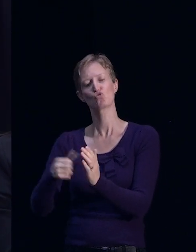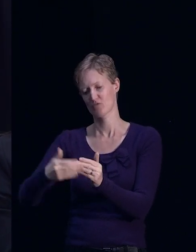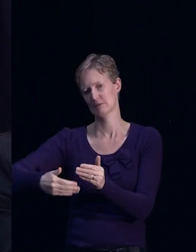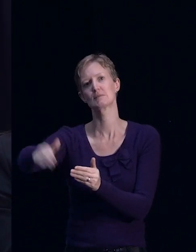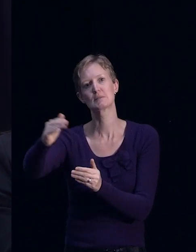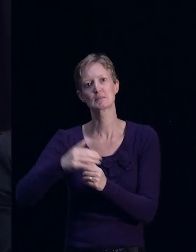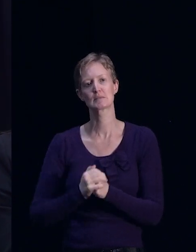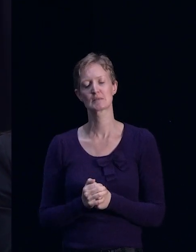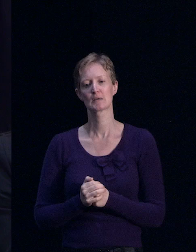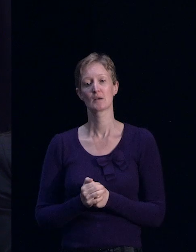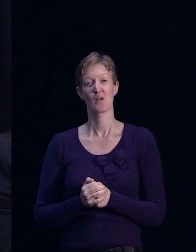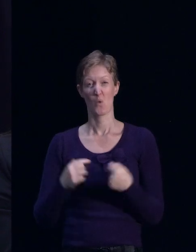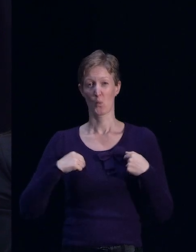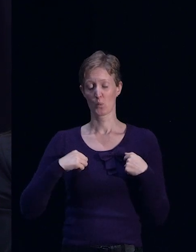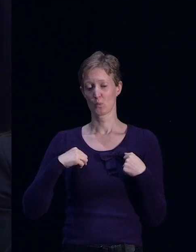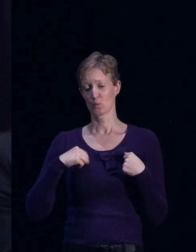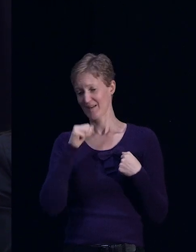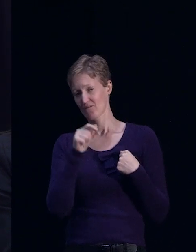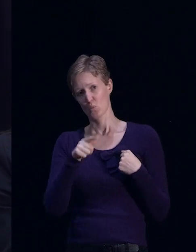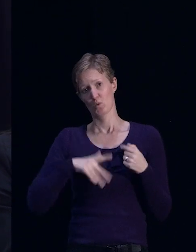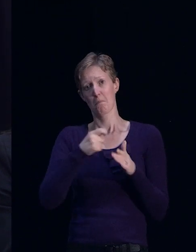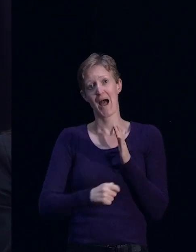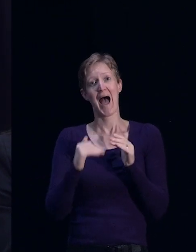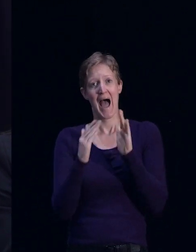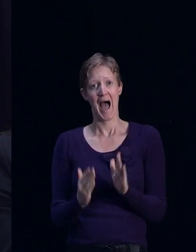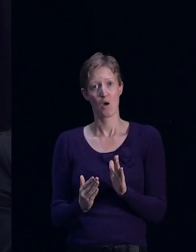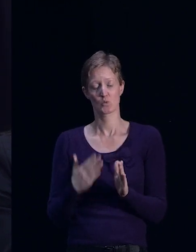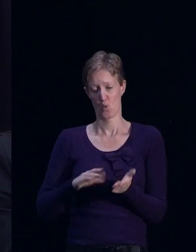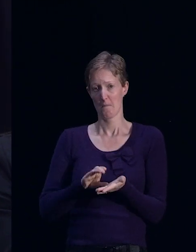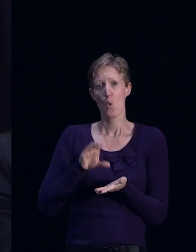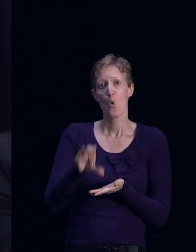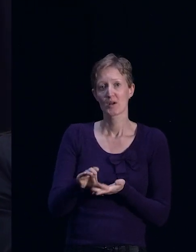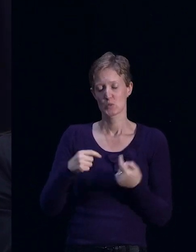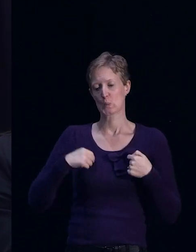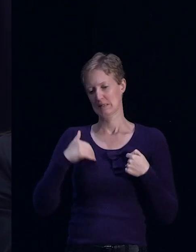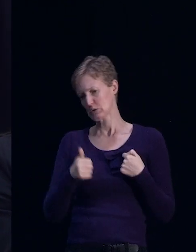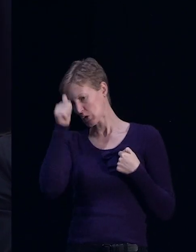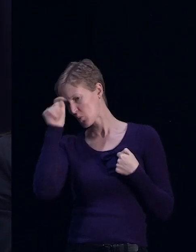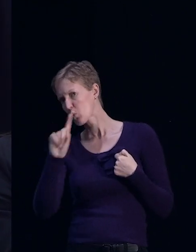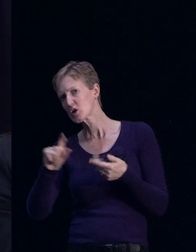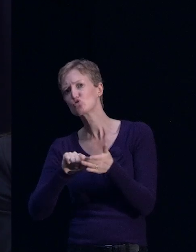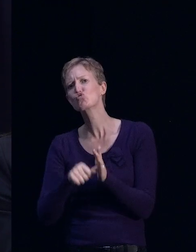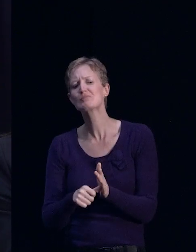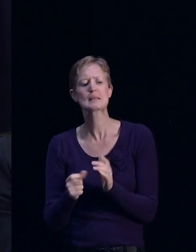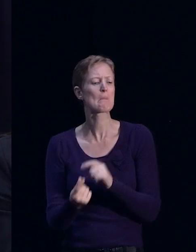for in a bank when we're lending money on a property, what sort of insurance you have, and what sort of insurance claims are outstanding. Great.